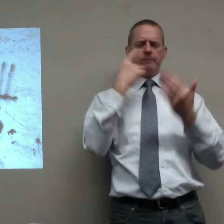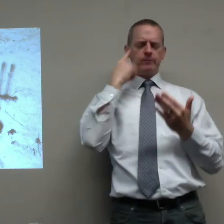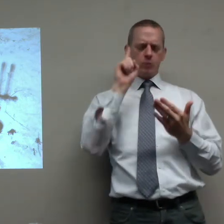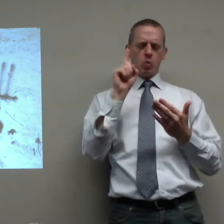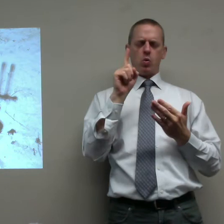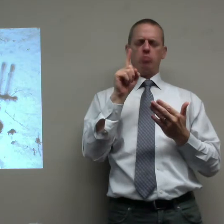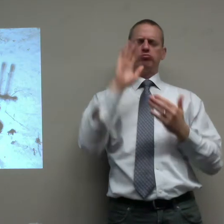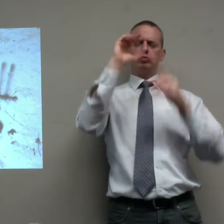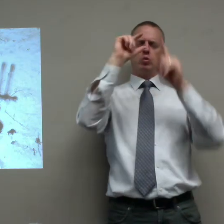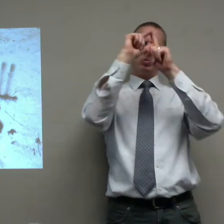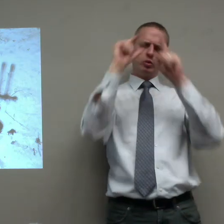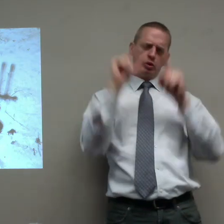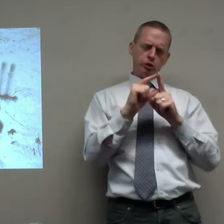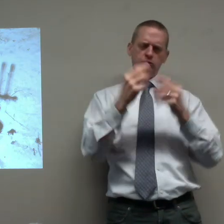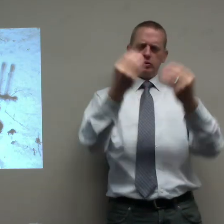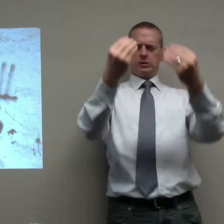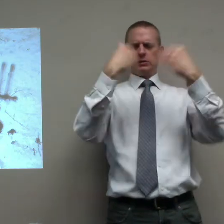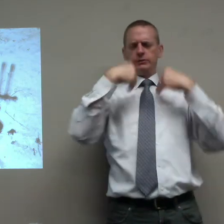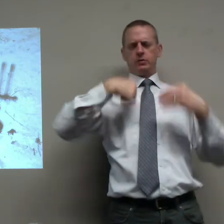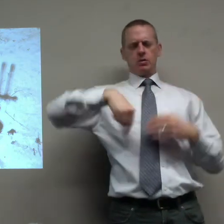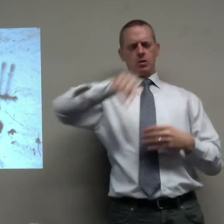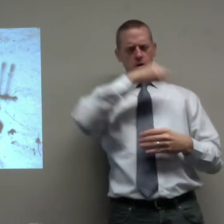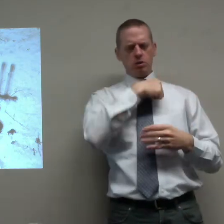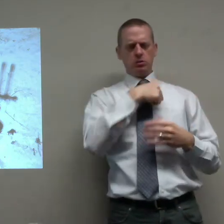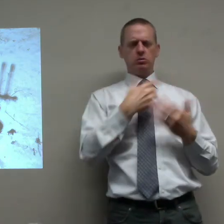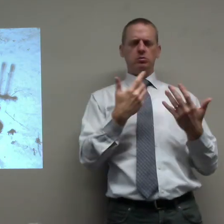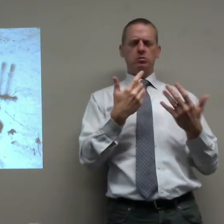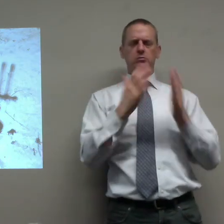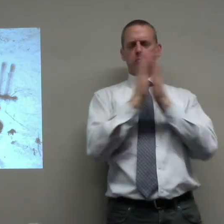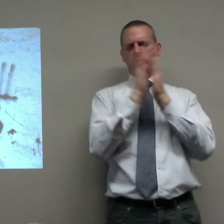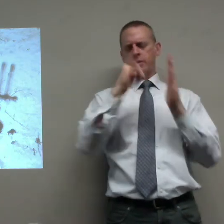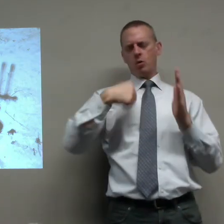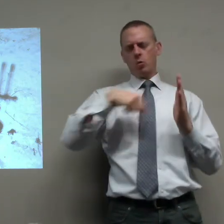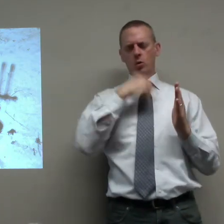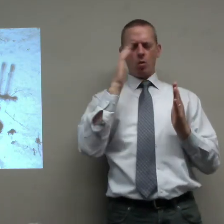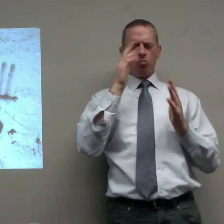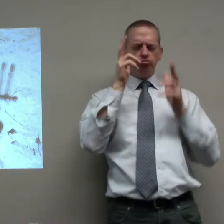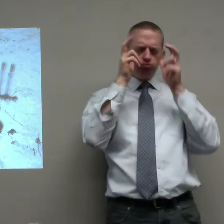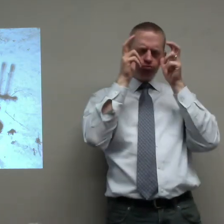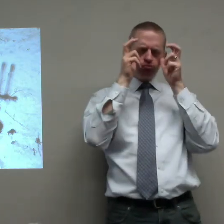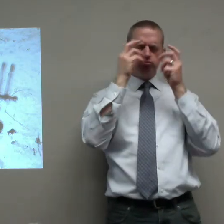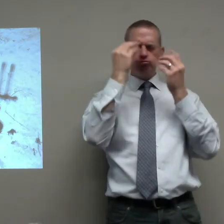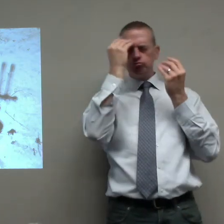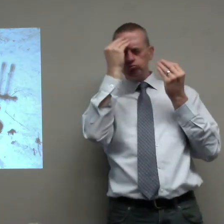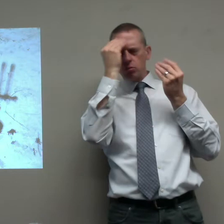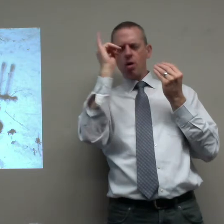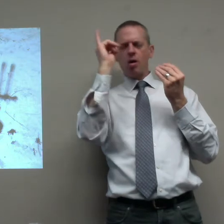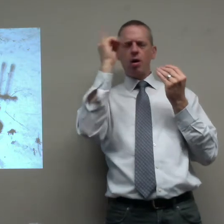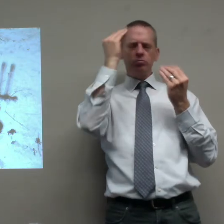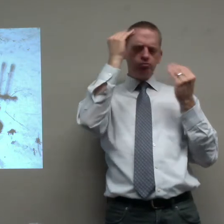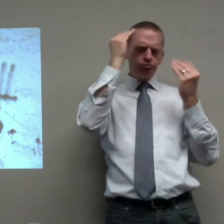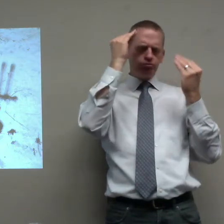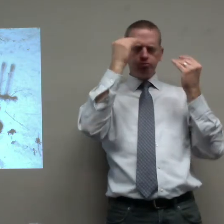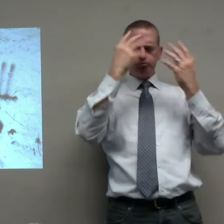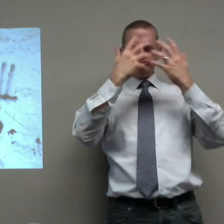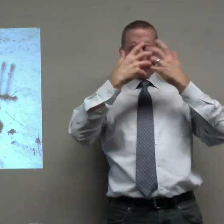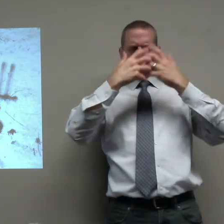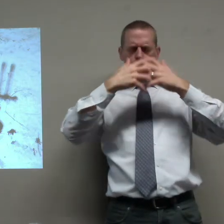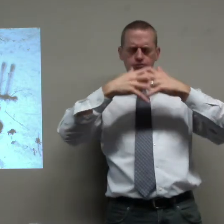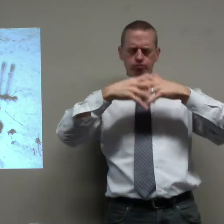Thank you for your word that you've given to us. We pray that we'll be able to hear your word and think upon it. So